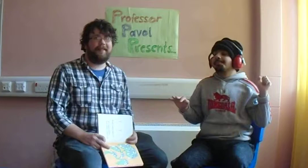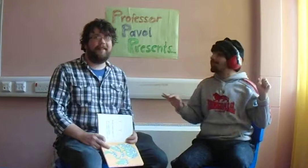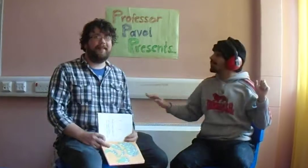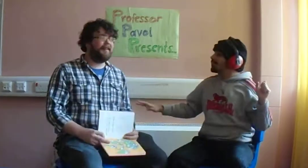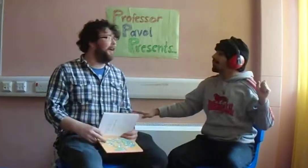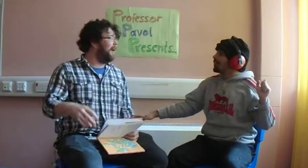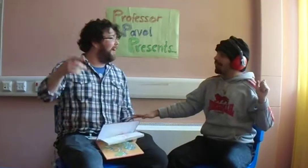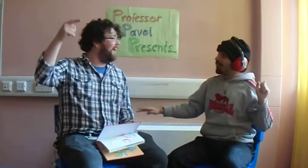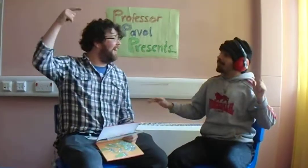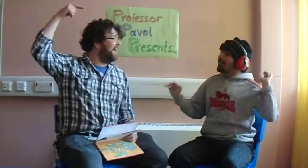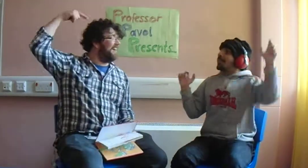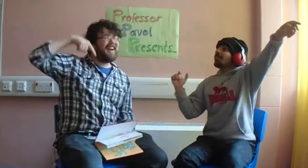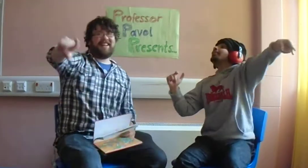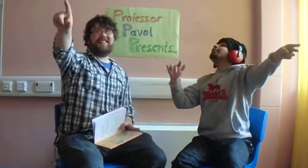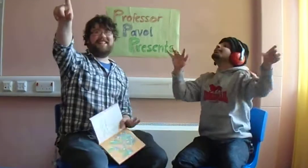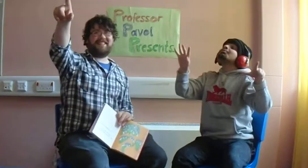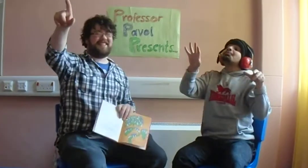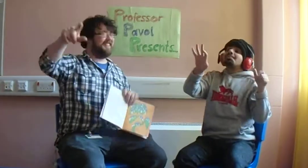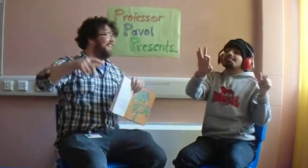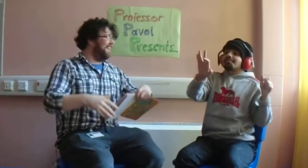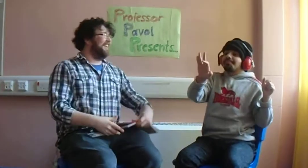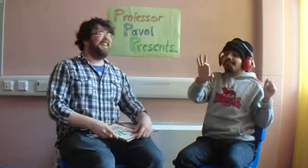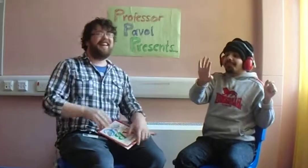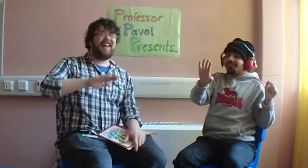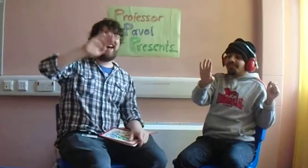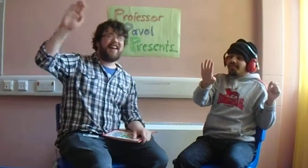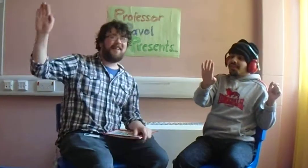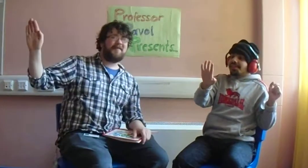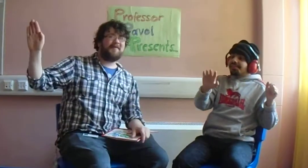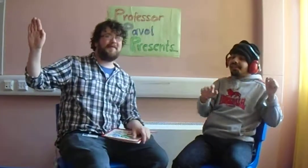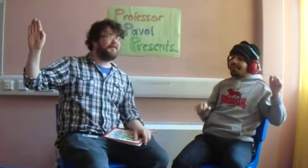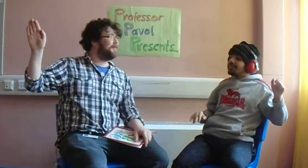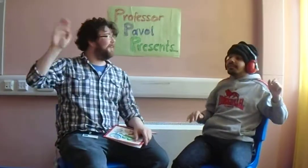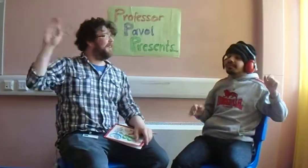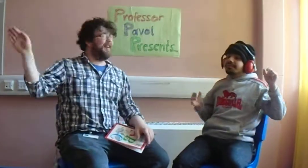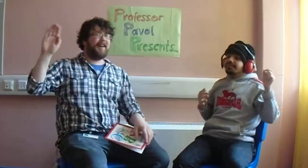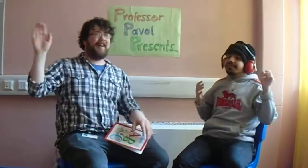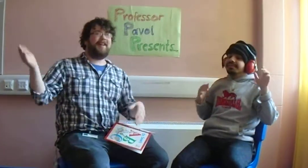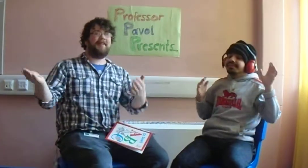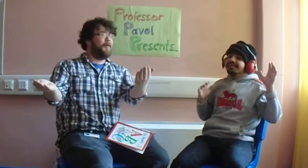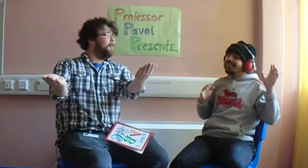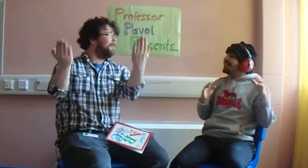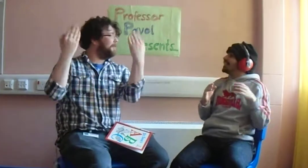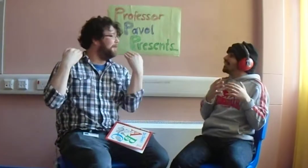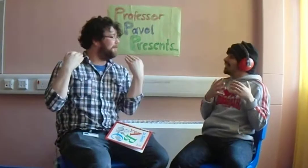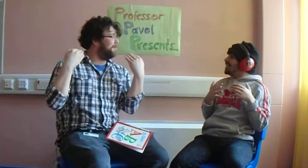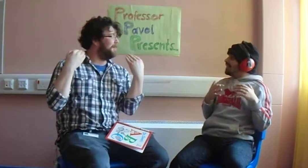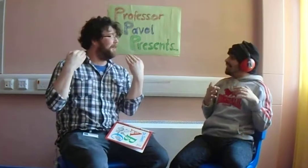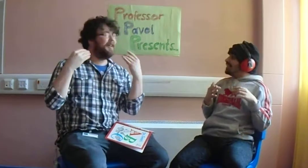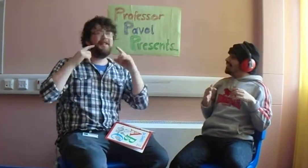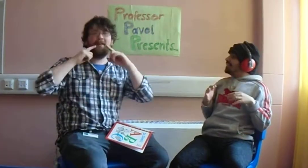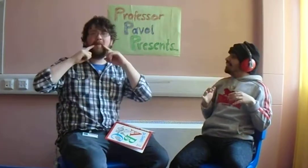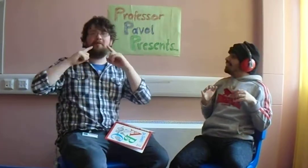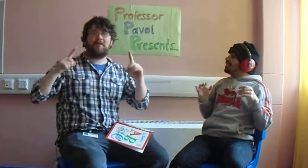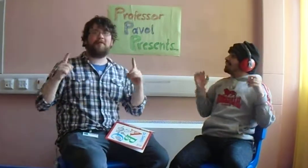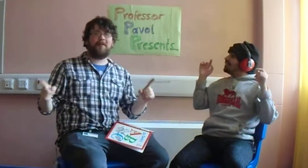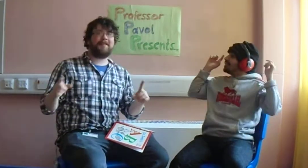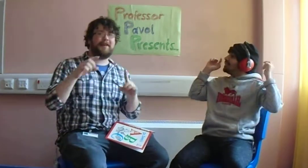And action! Hello! And welcome to Professor